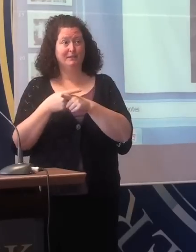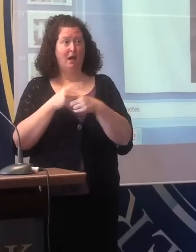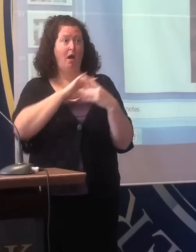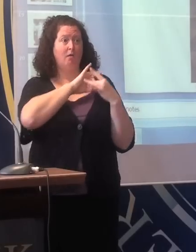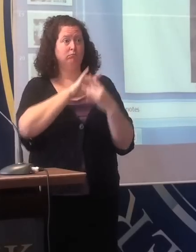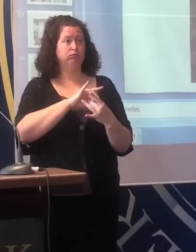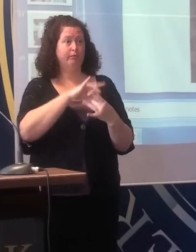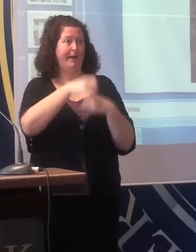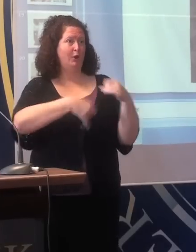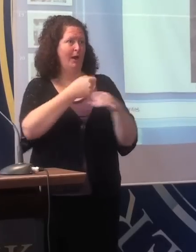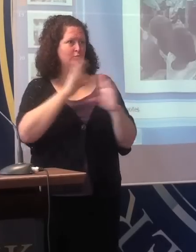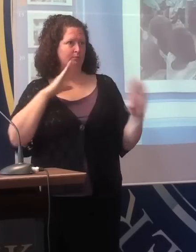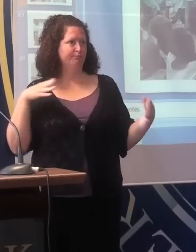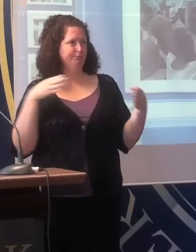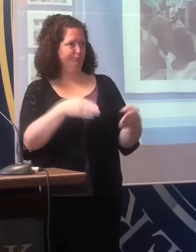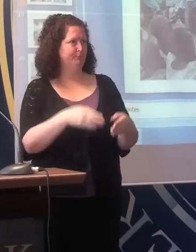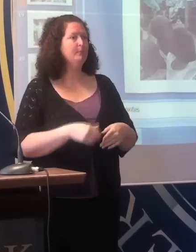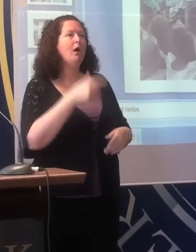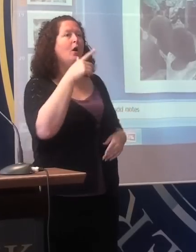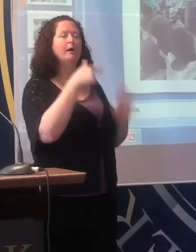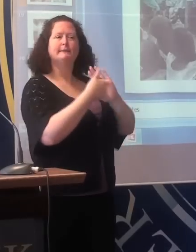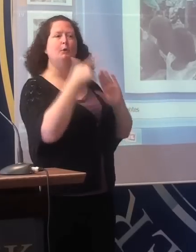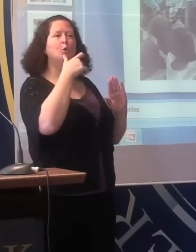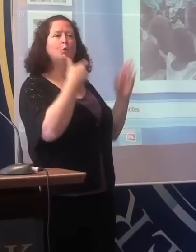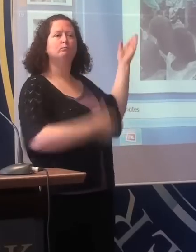attention. For example, who's this?